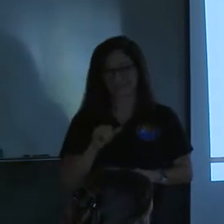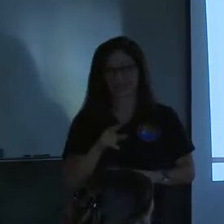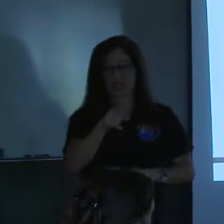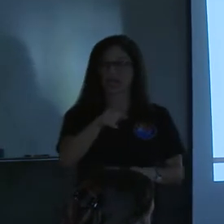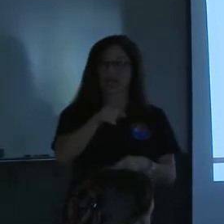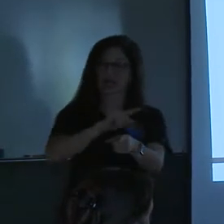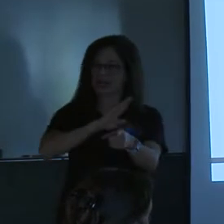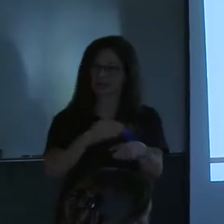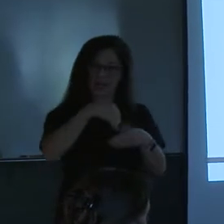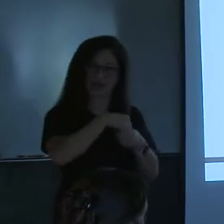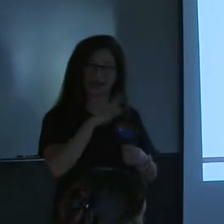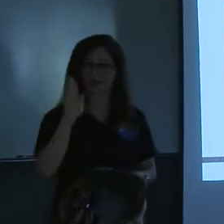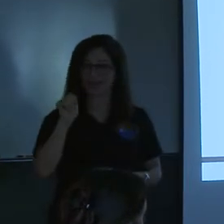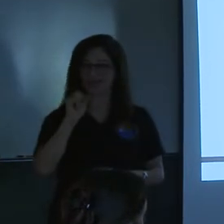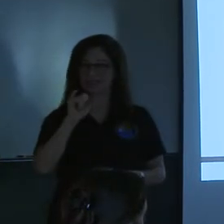Okay.